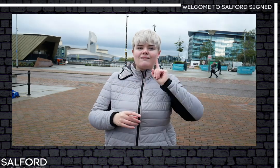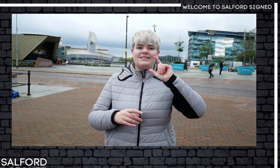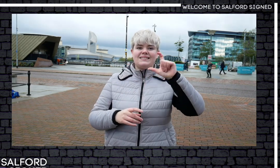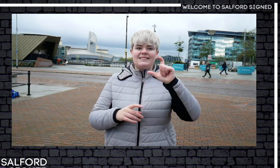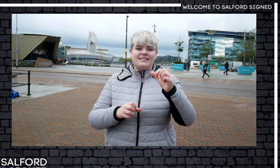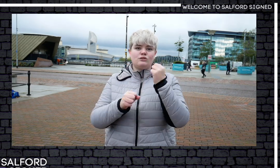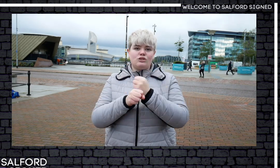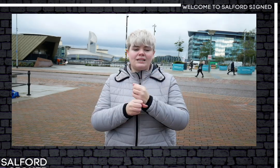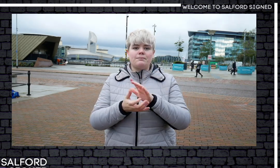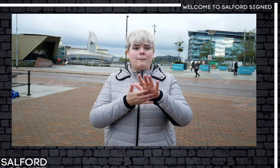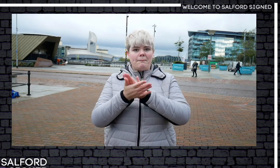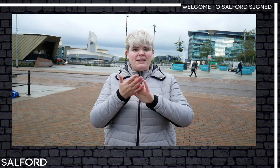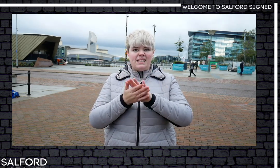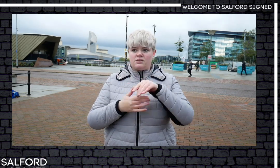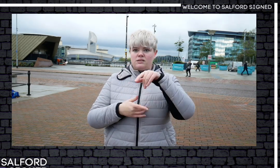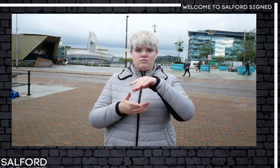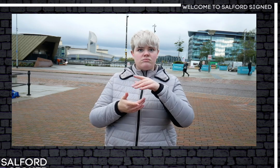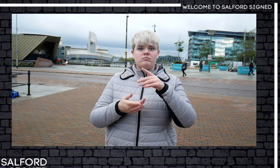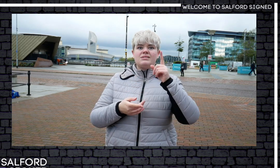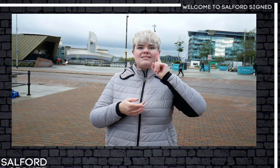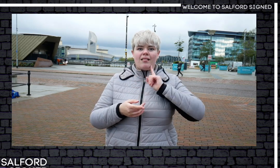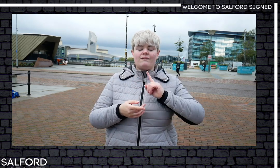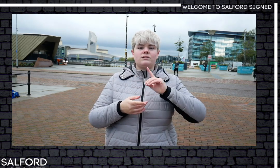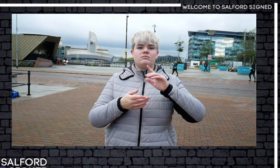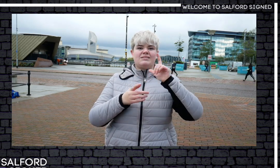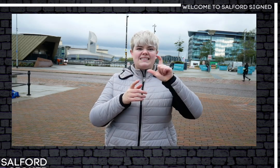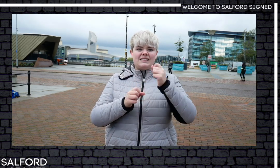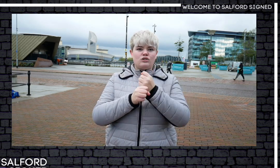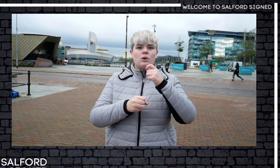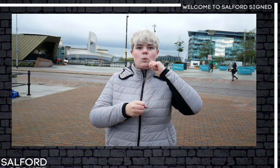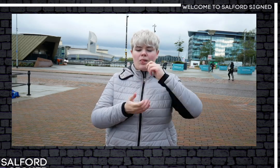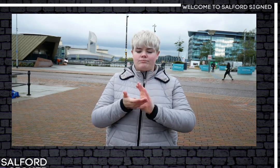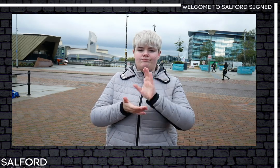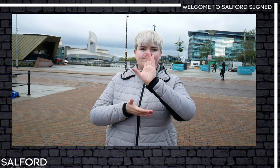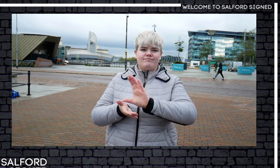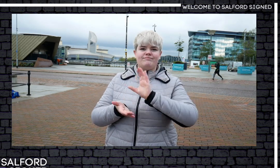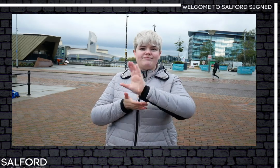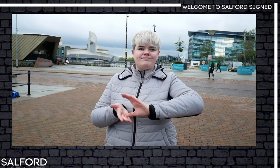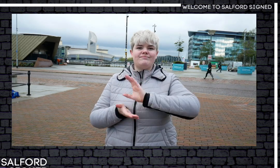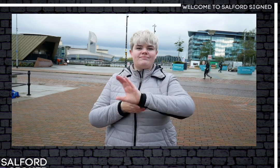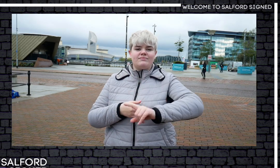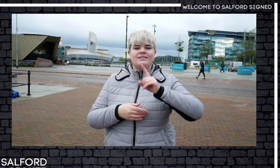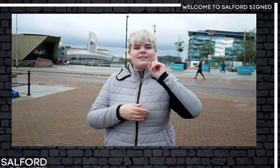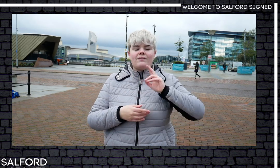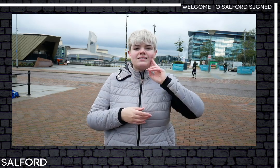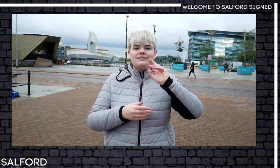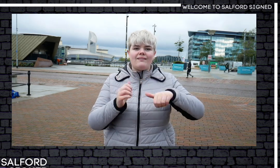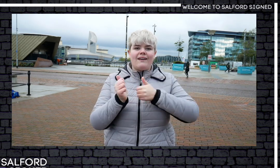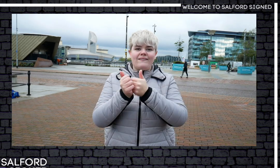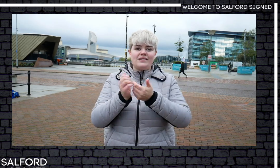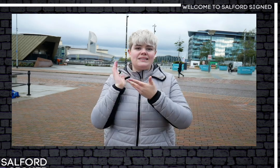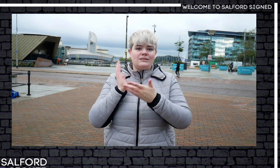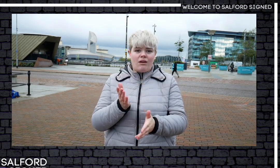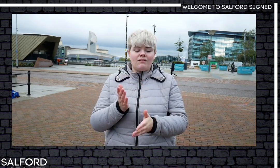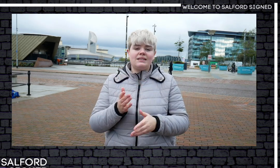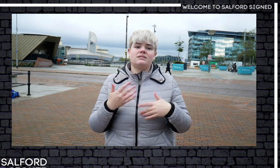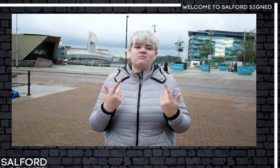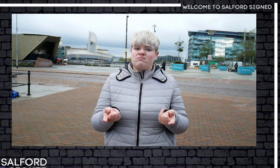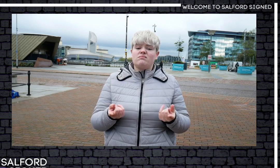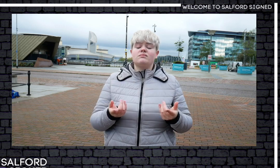Deaf Advocacy Service and all you have to do is interact with the channel by commenting your feedback so that the